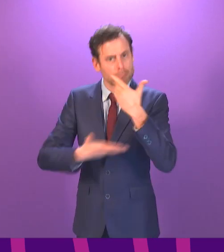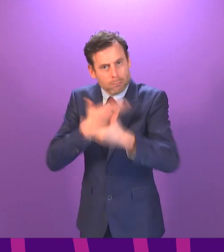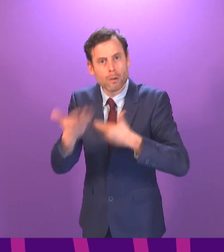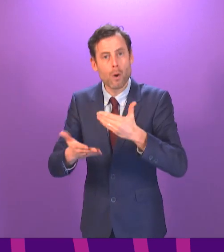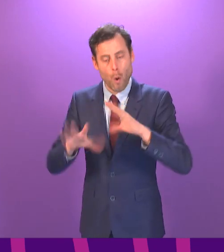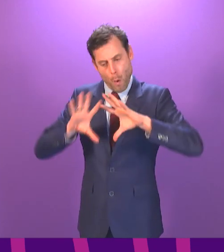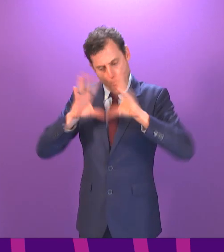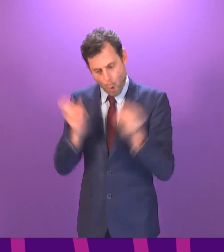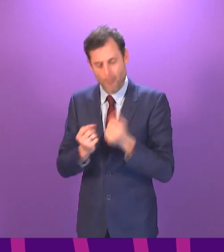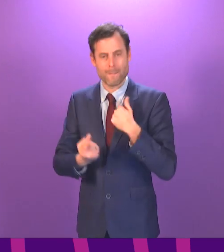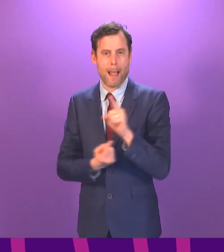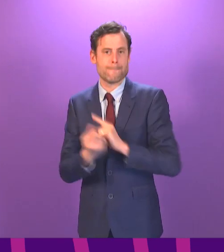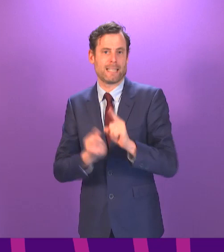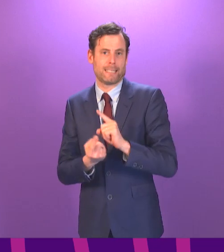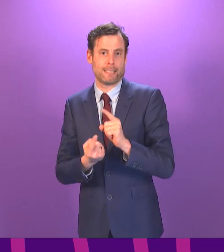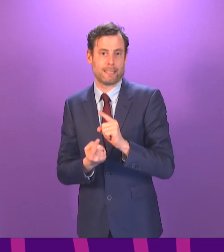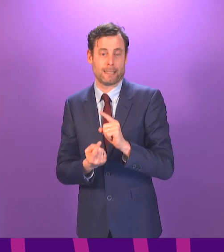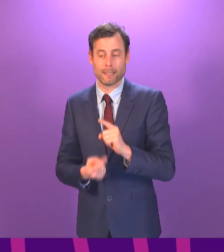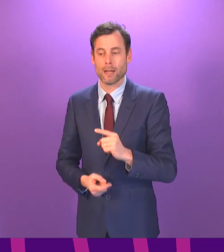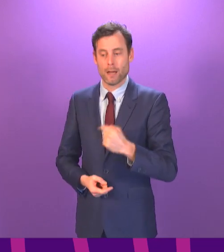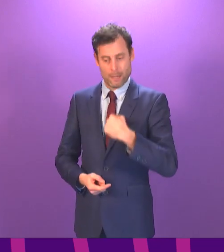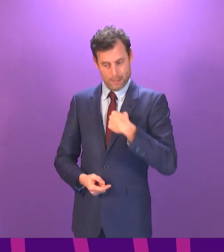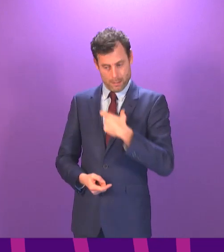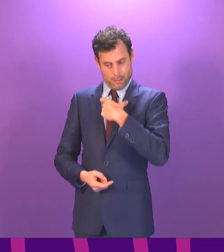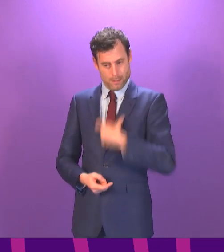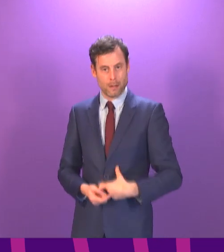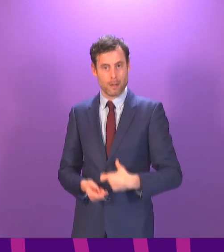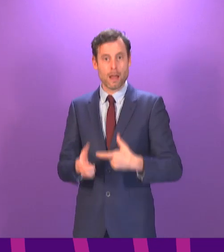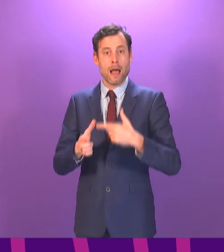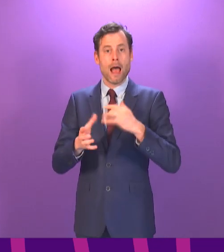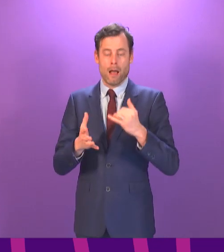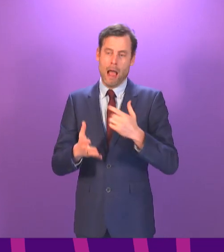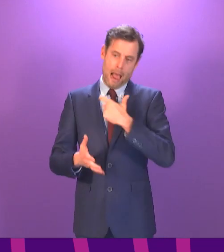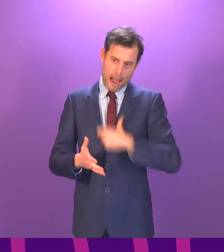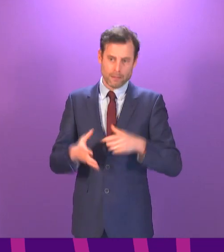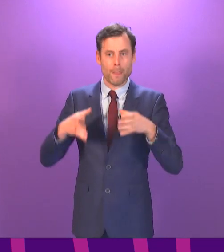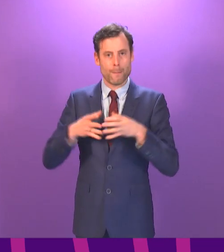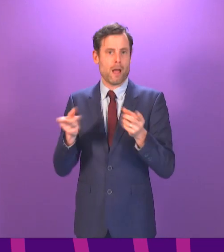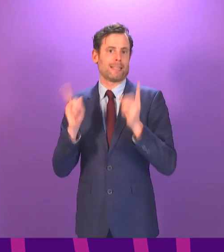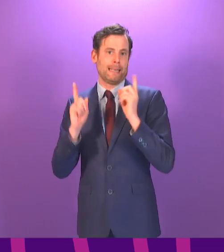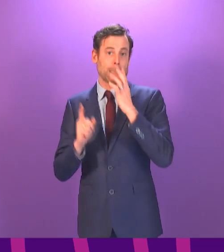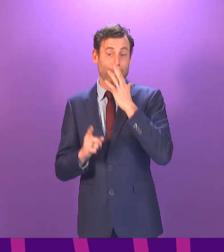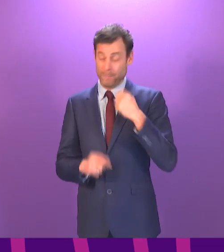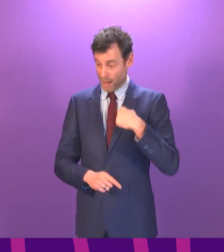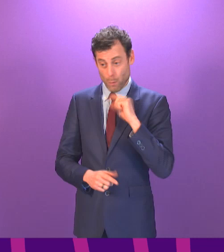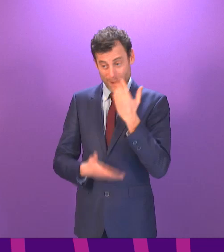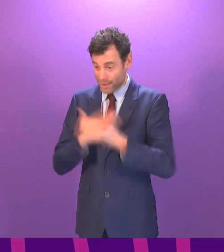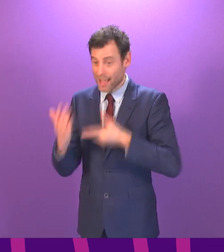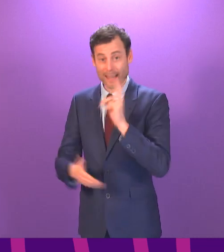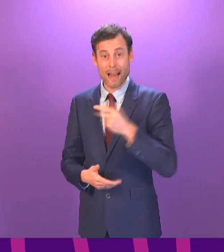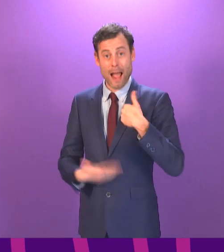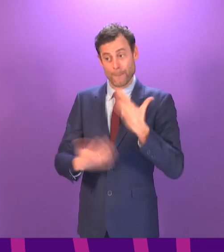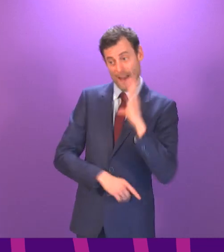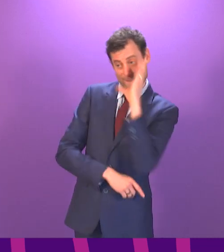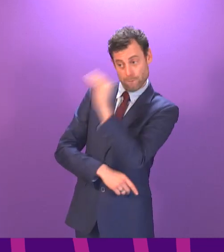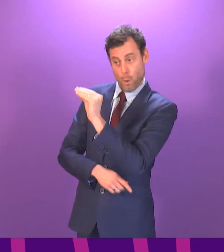my meetings, as I've said before, were in my capacity as party leader. I will say that again, orally. I informed the